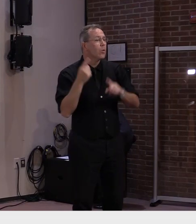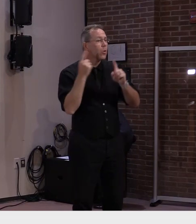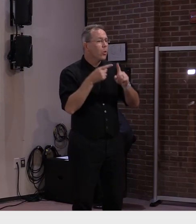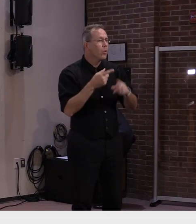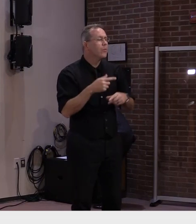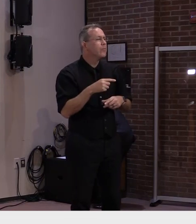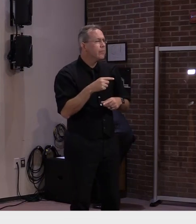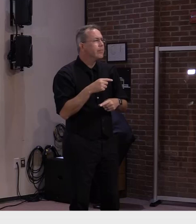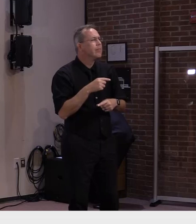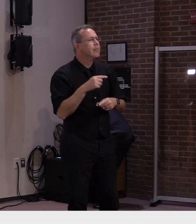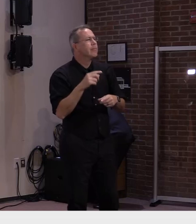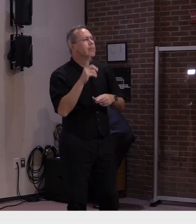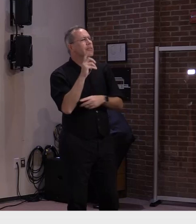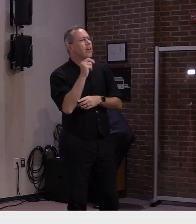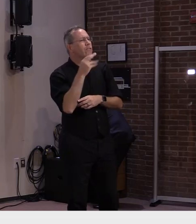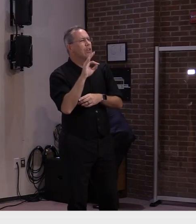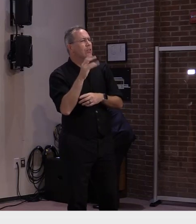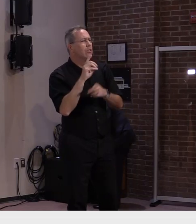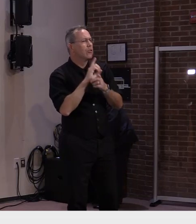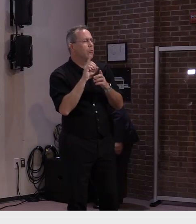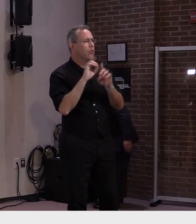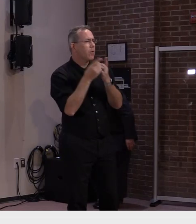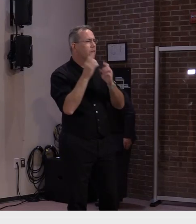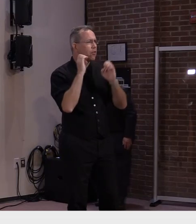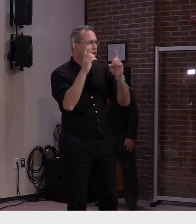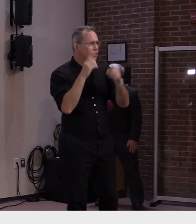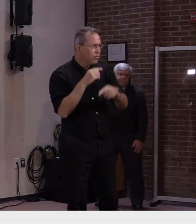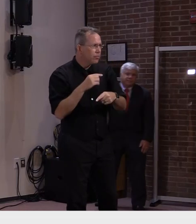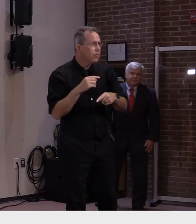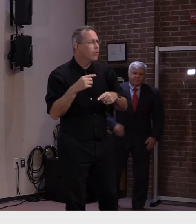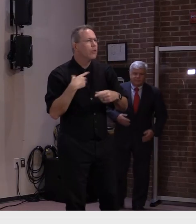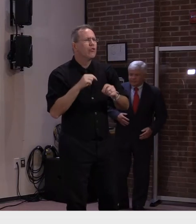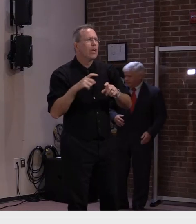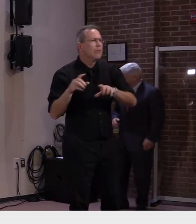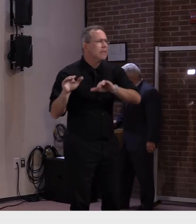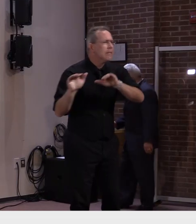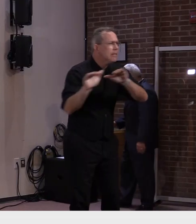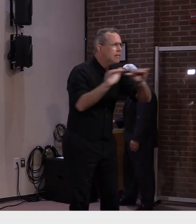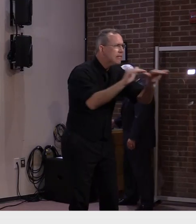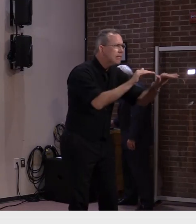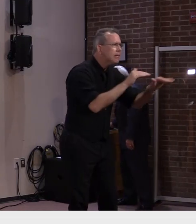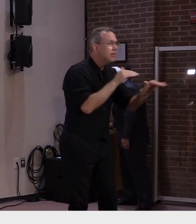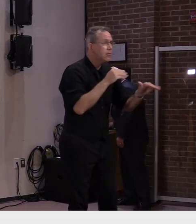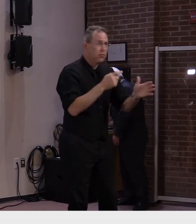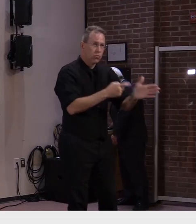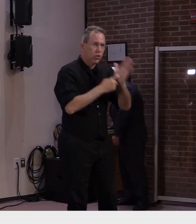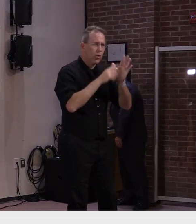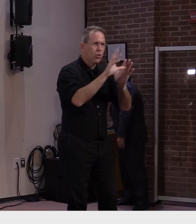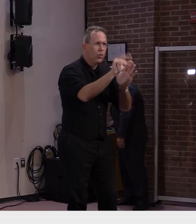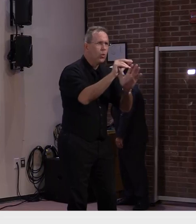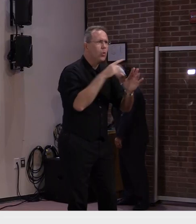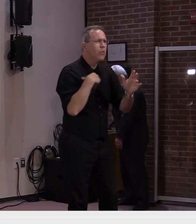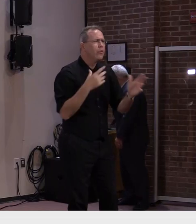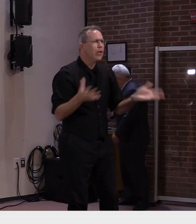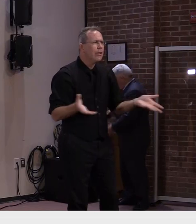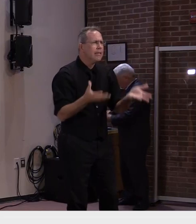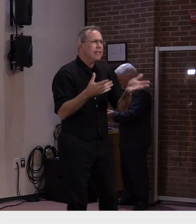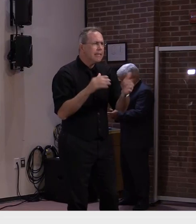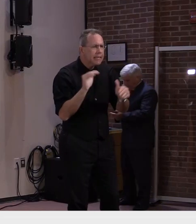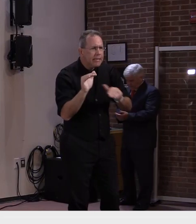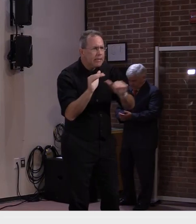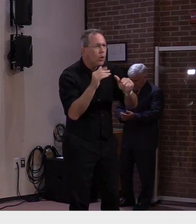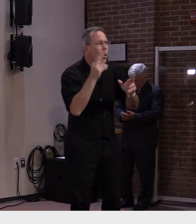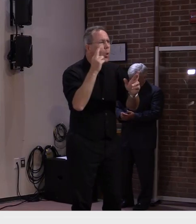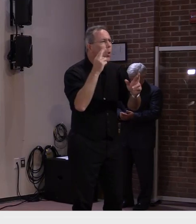but we think it is important to make it widely available and also make it available for those that are already vaccinated.